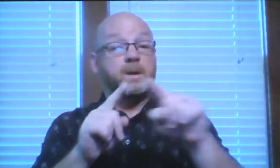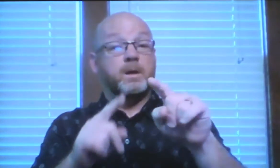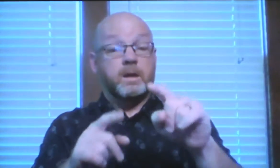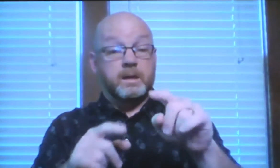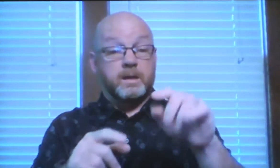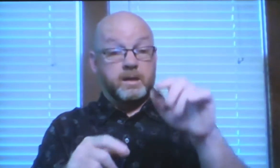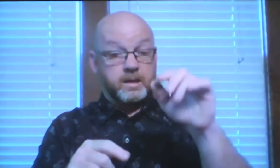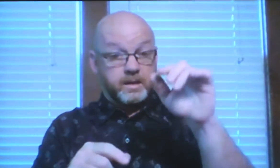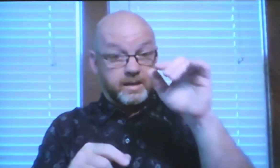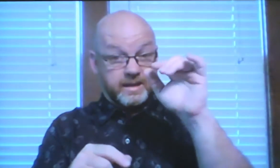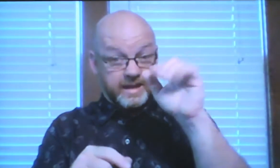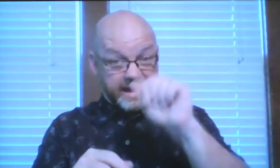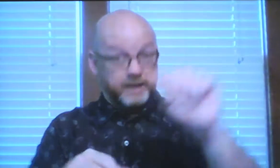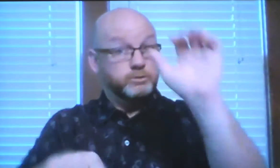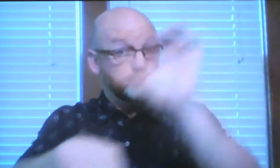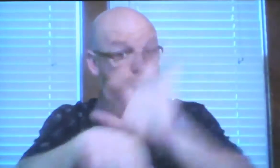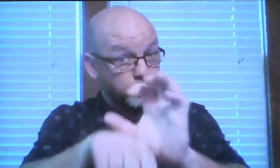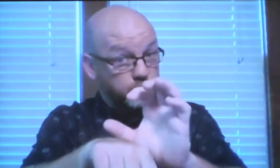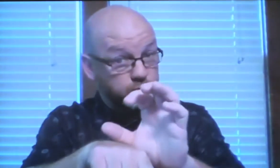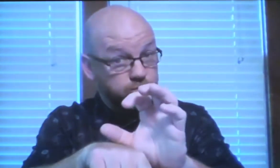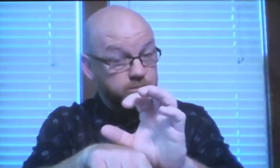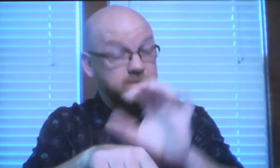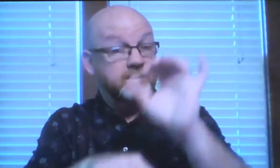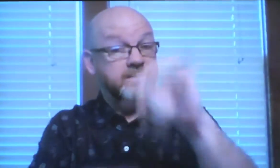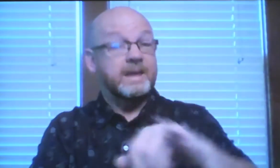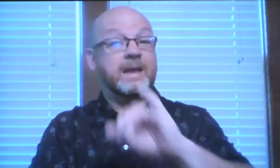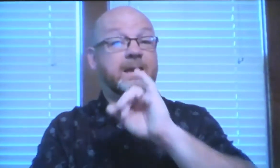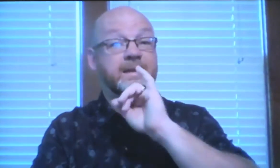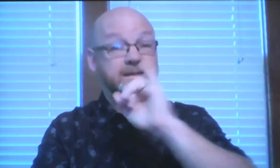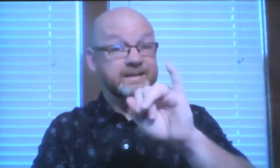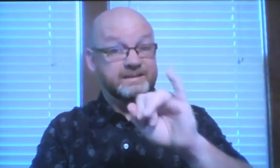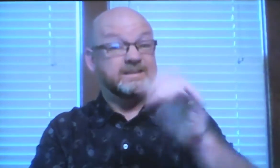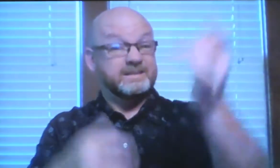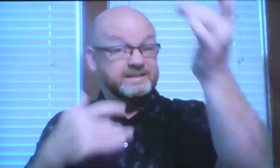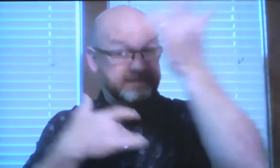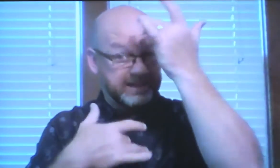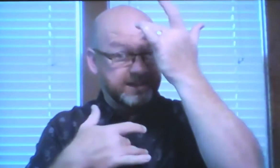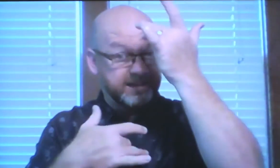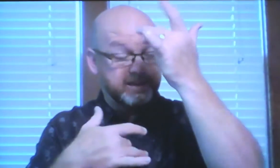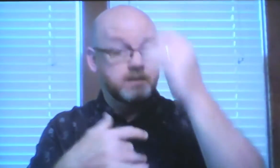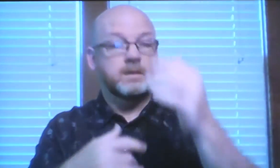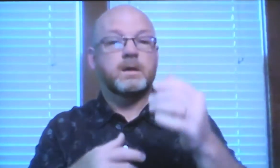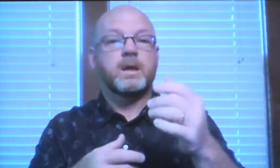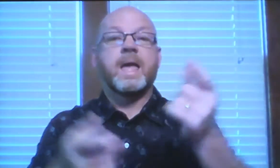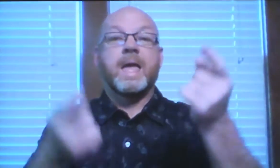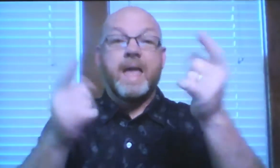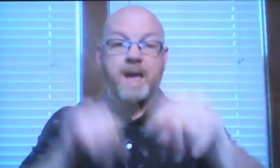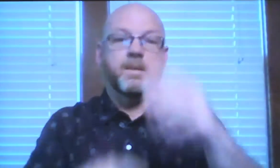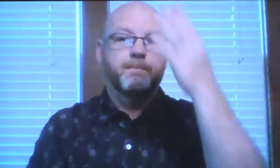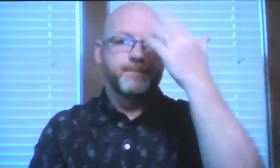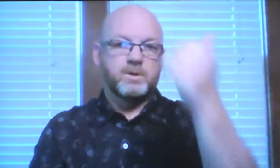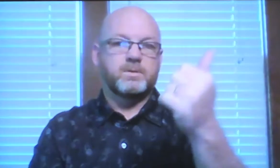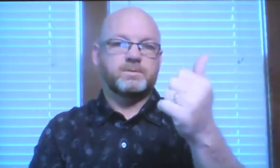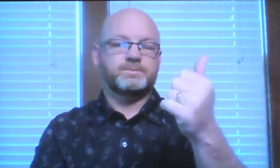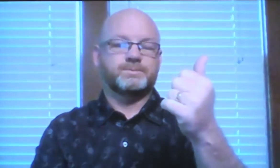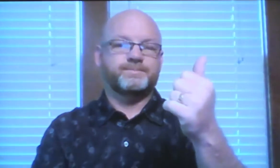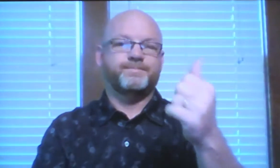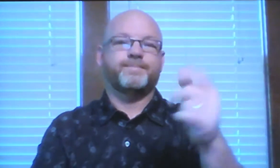any church that is sick happens